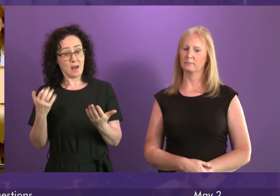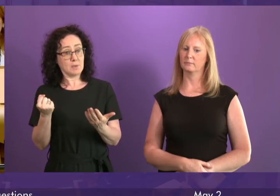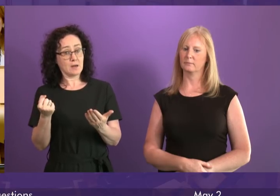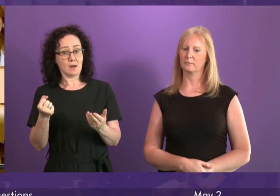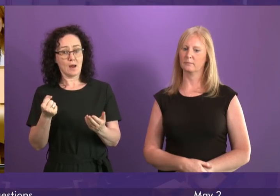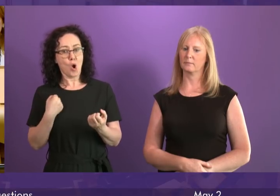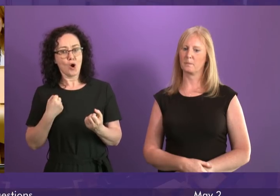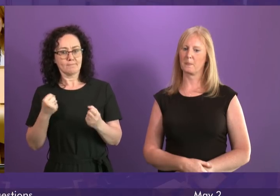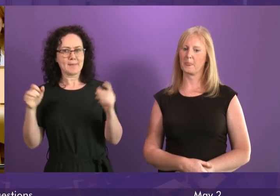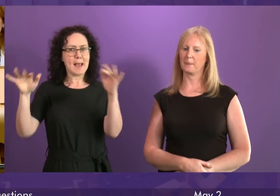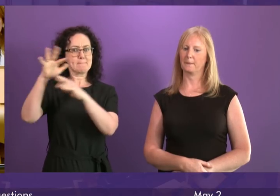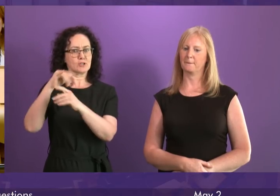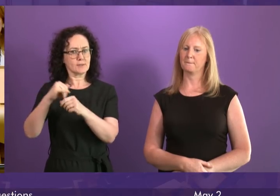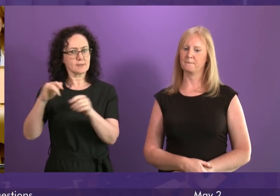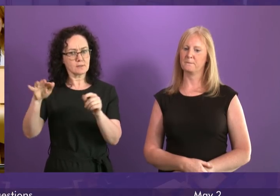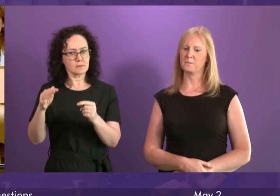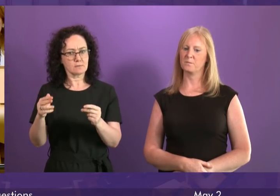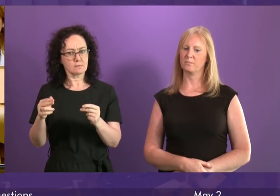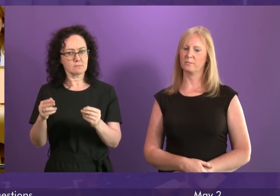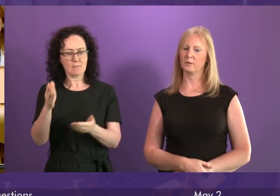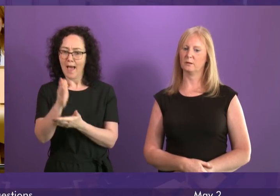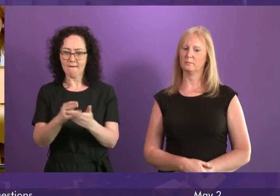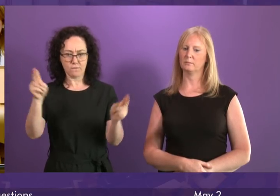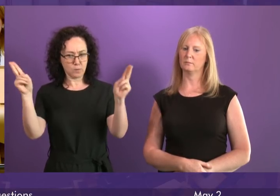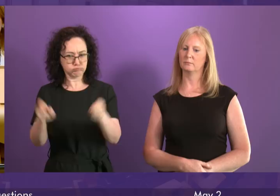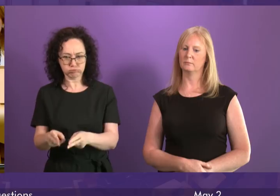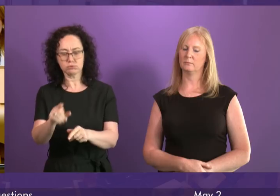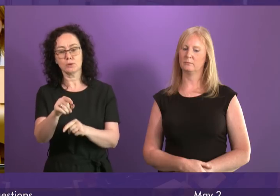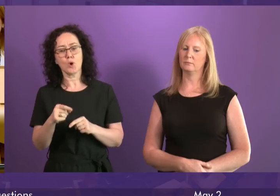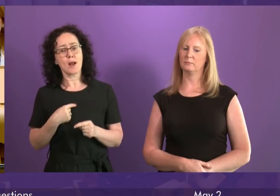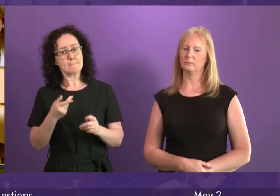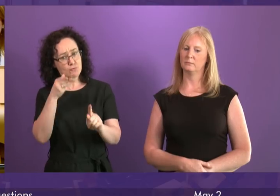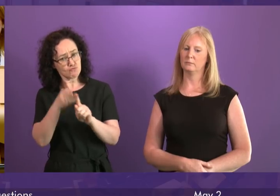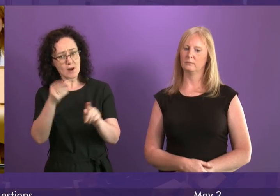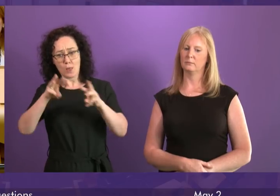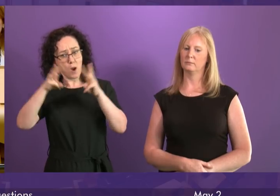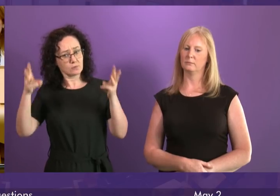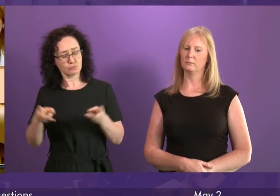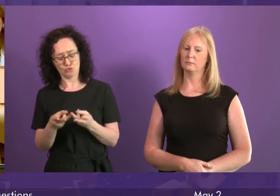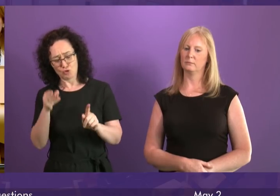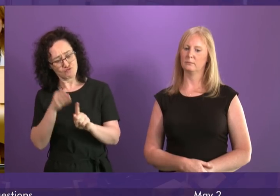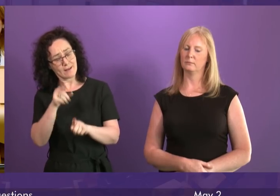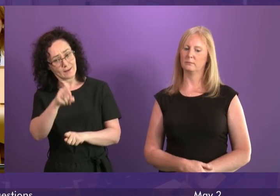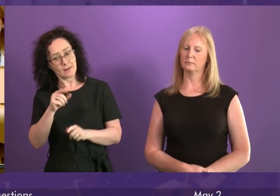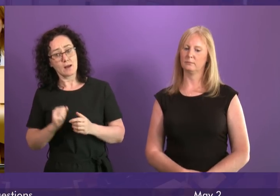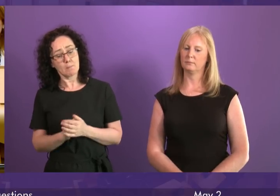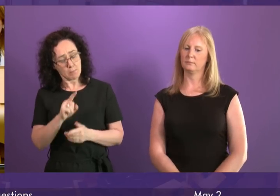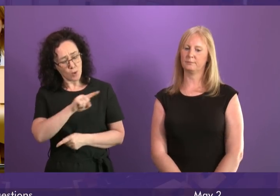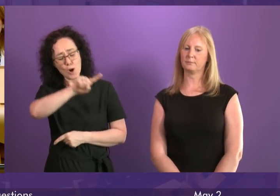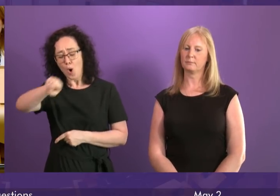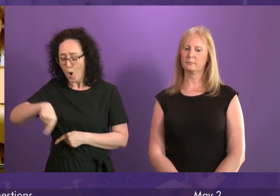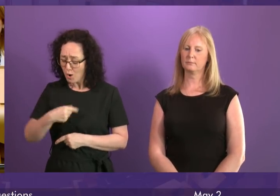our emissions. So the record in Scotland is a good one and it is recognised globally as such. But all of us, me included,